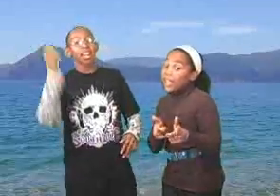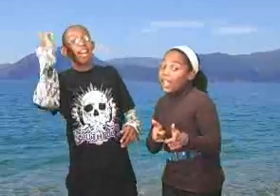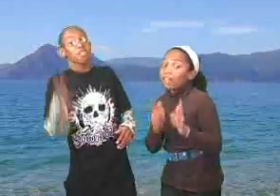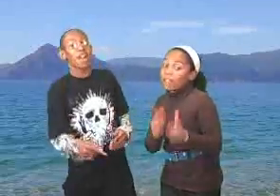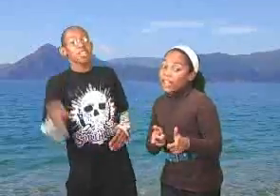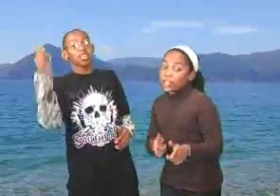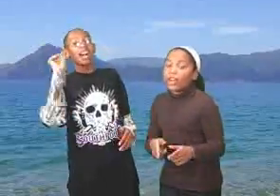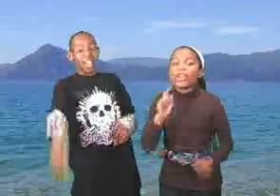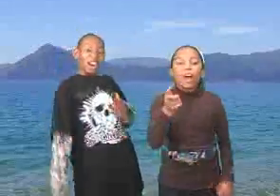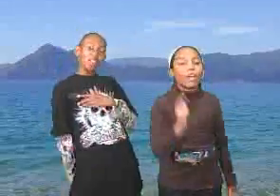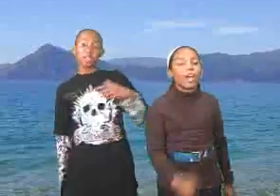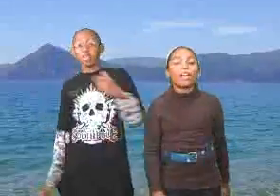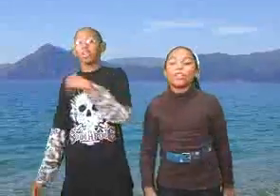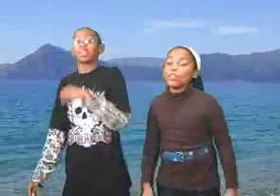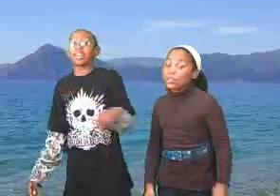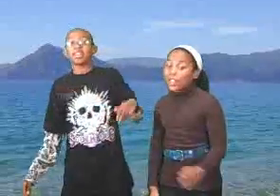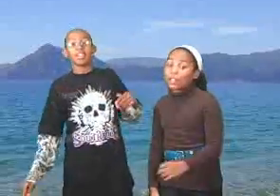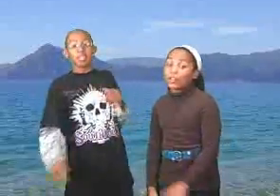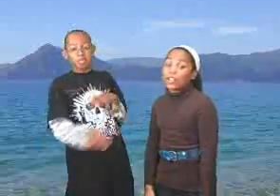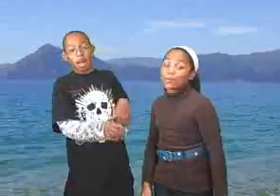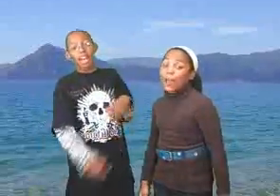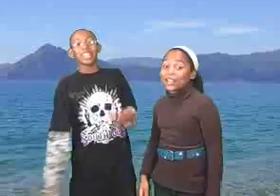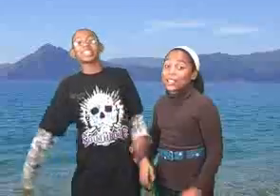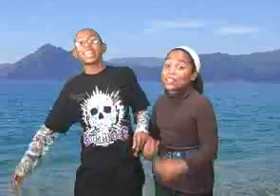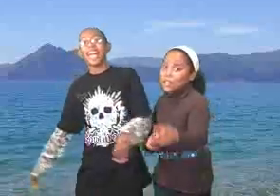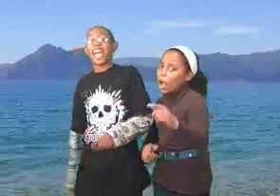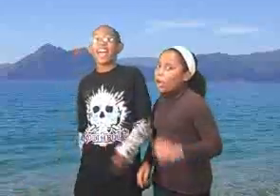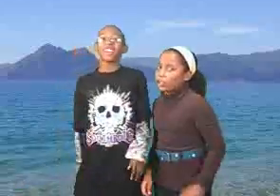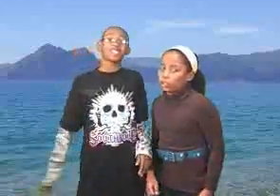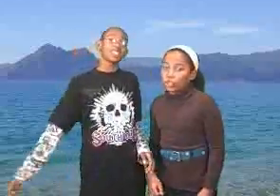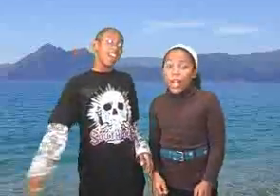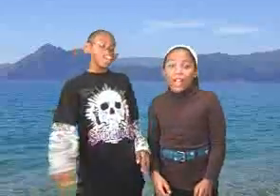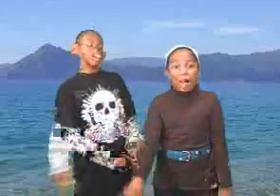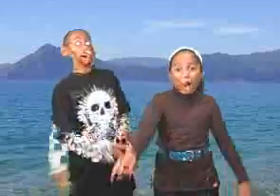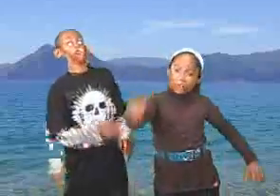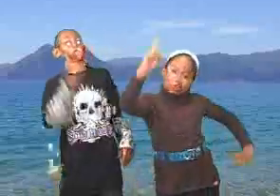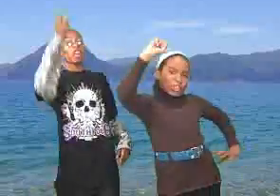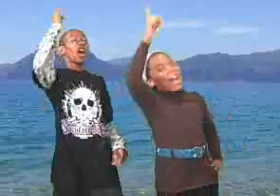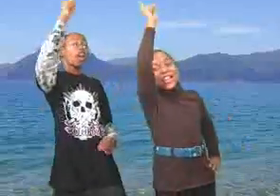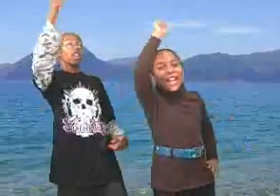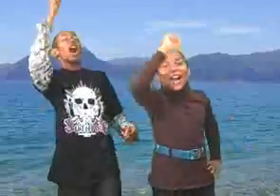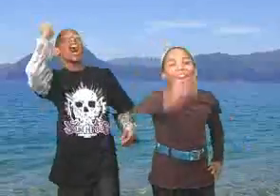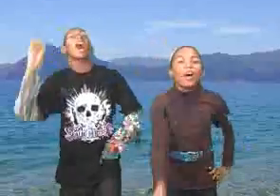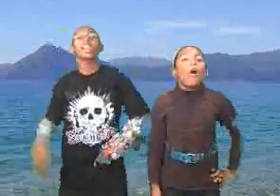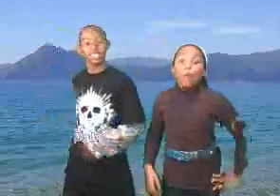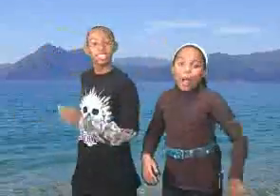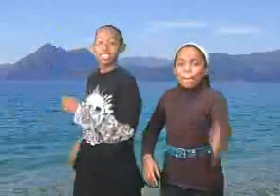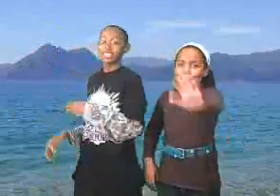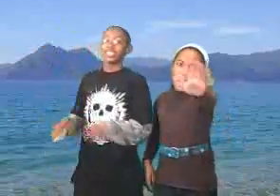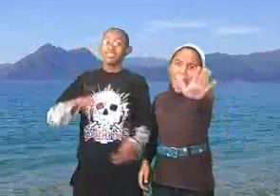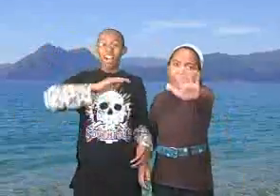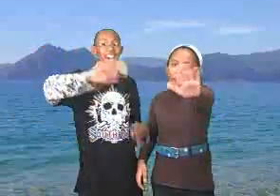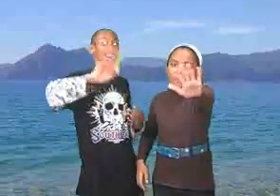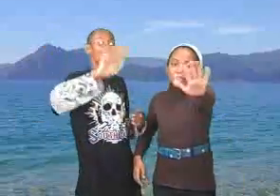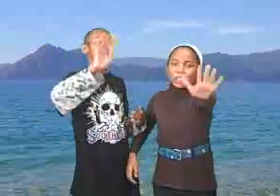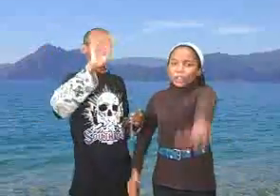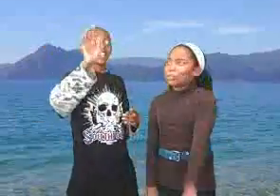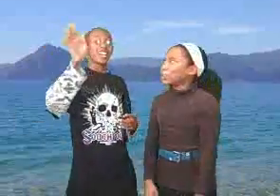Hannah, Rachel, and all of you. can call it London in Australia. Australia. Well, bye. This is